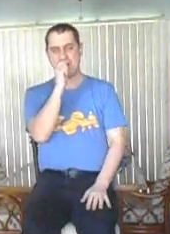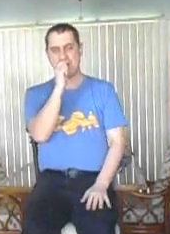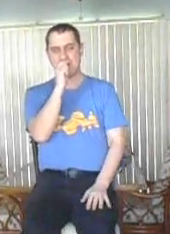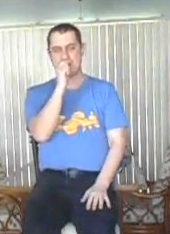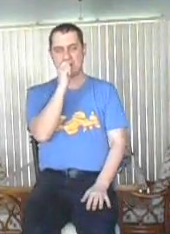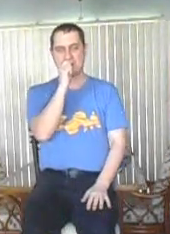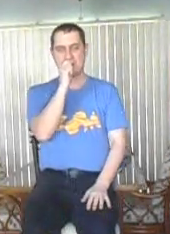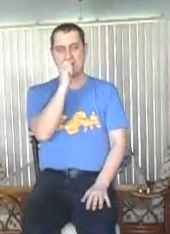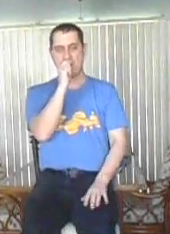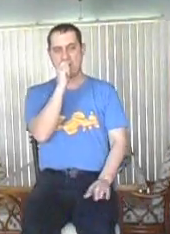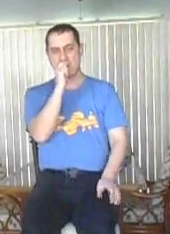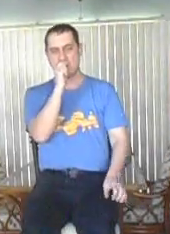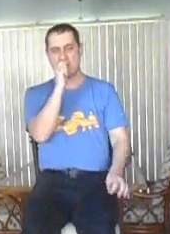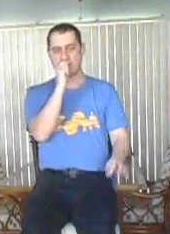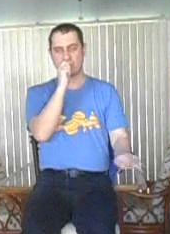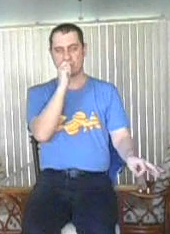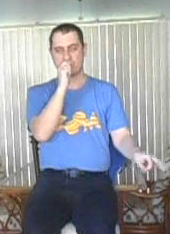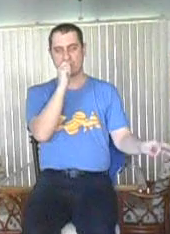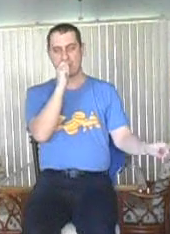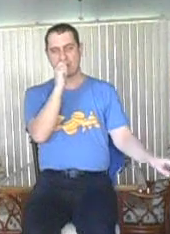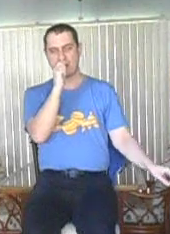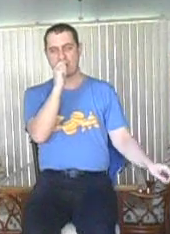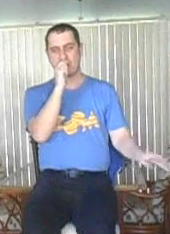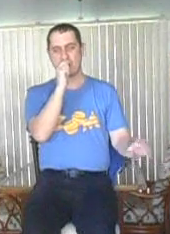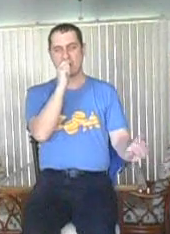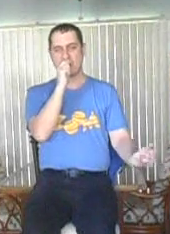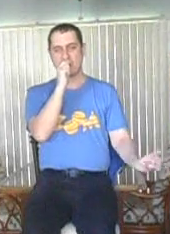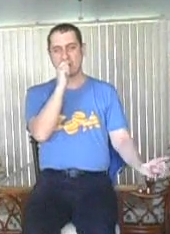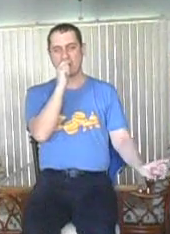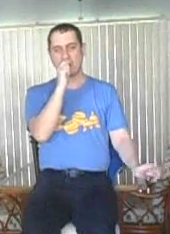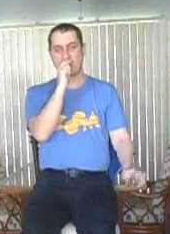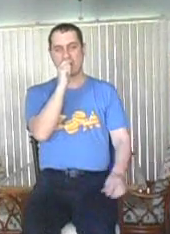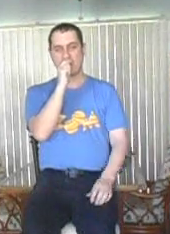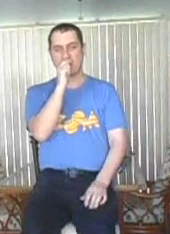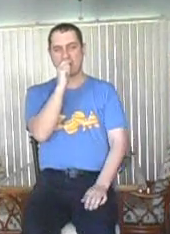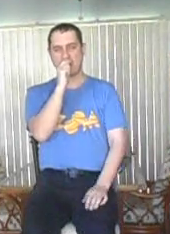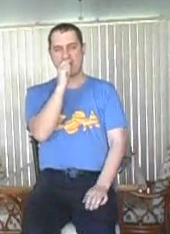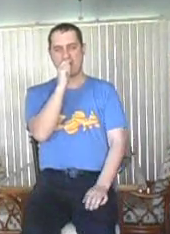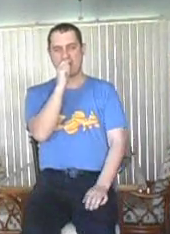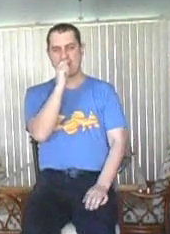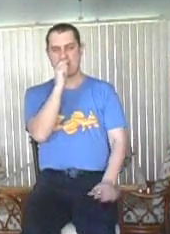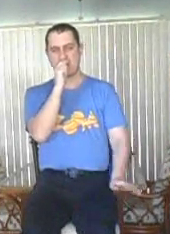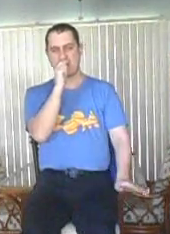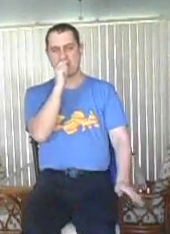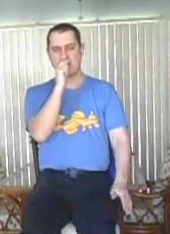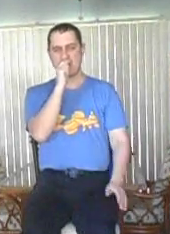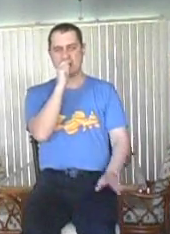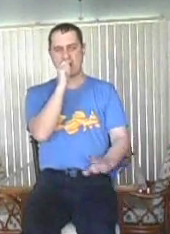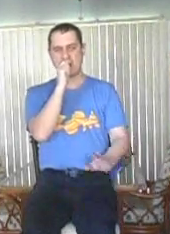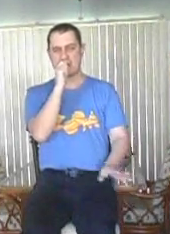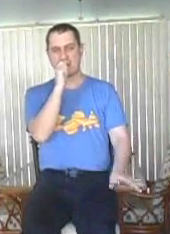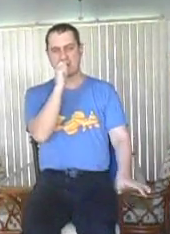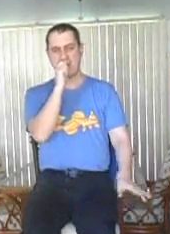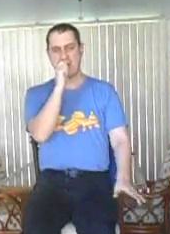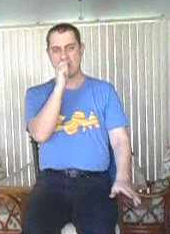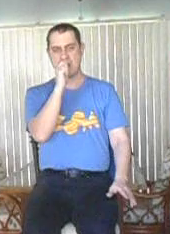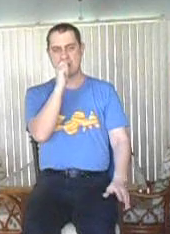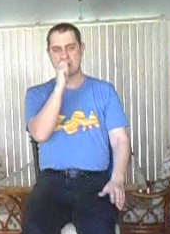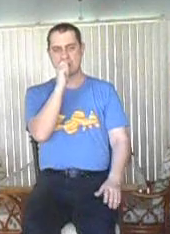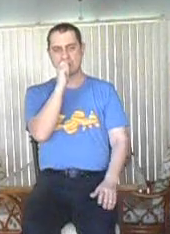party? She wanna get nasty like it naughty You with the uncho, baby, you turn to a training topic You a good